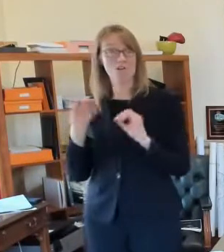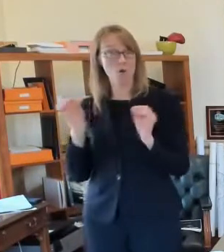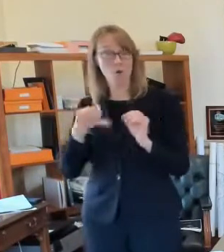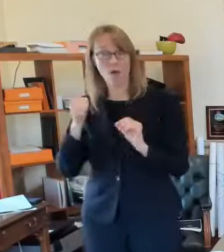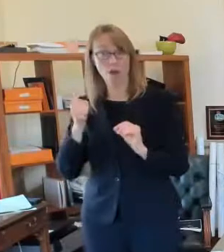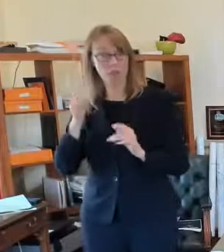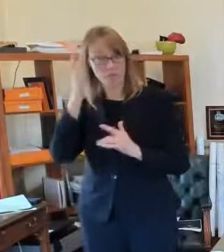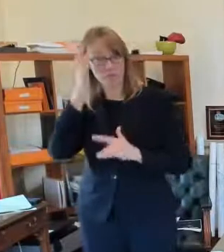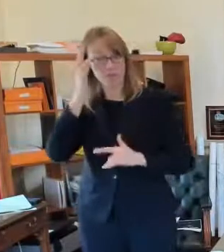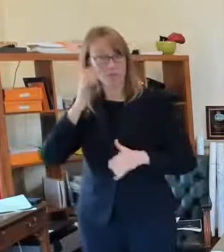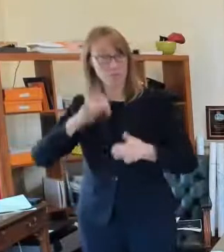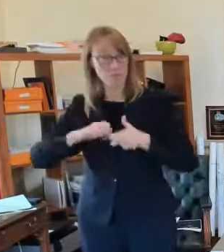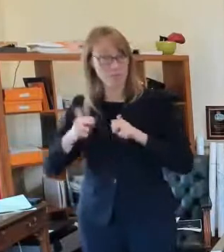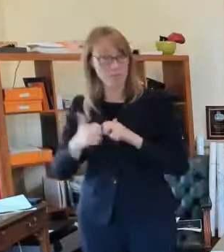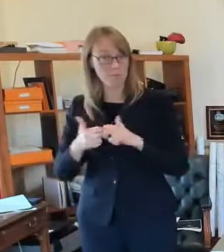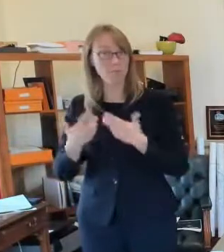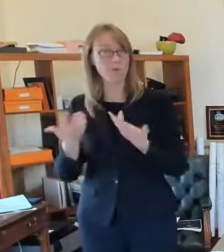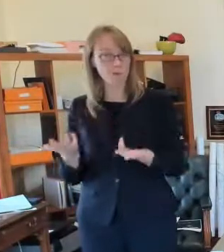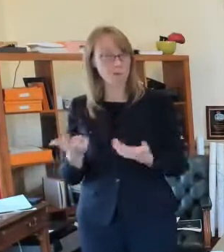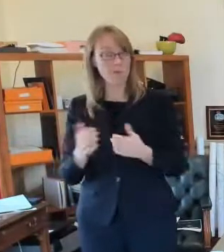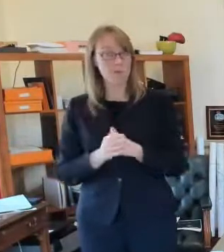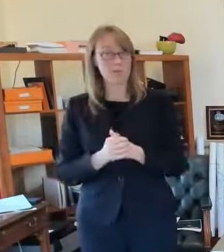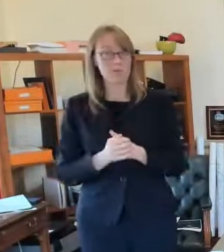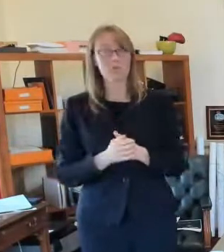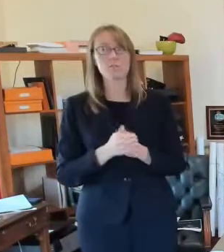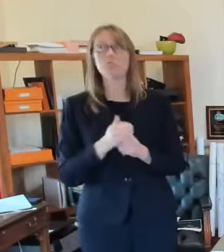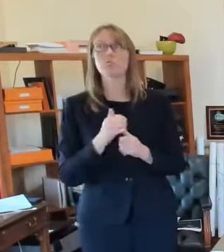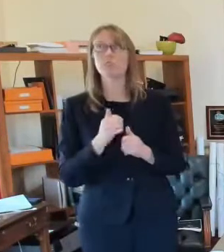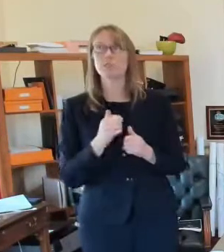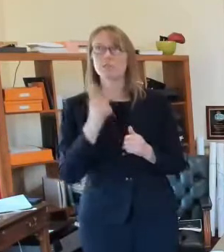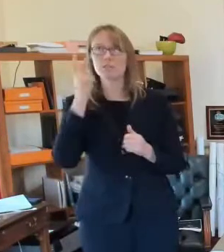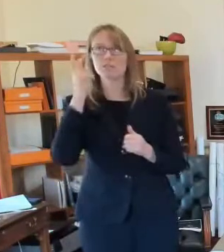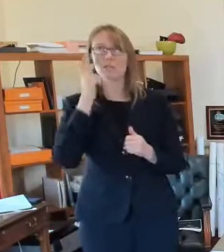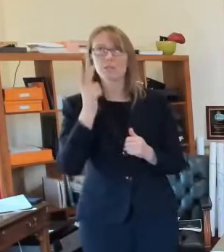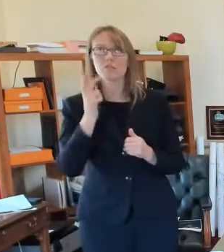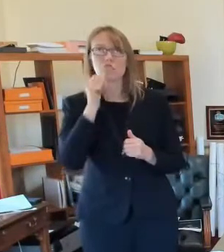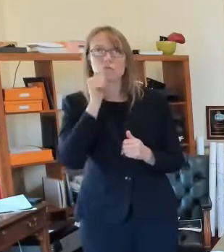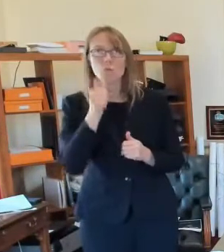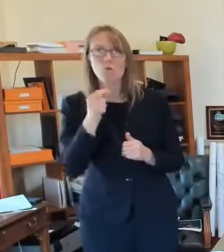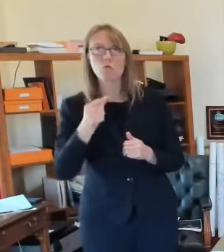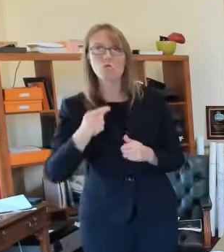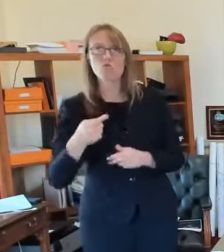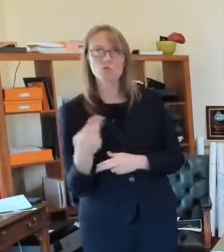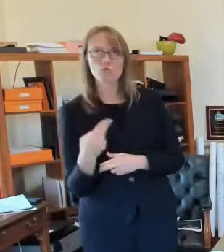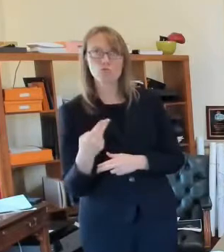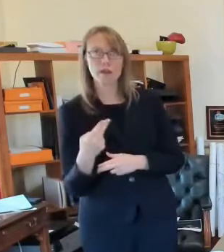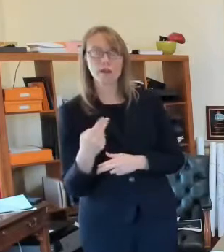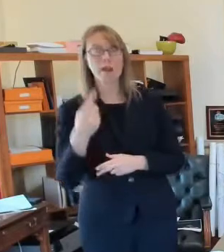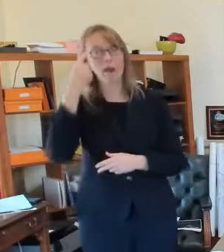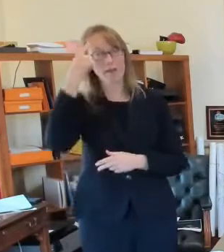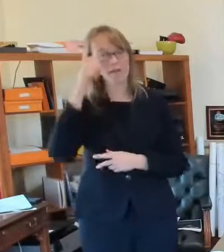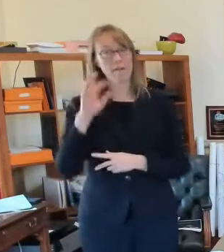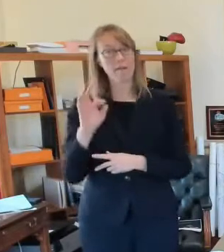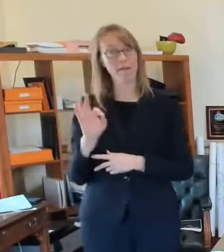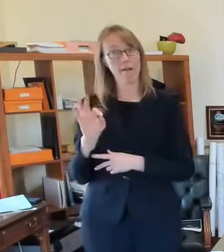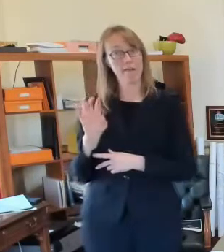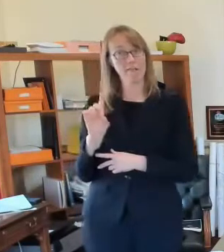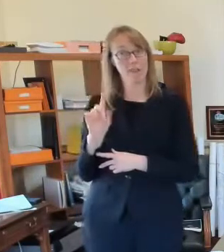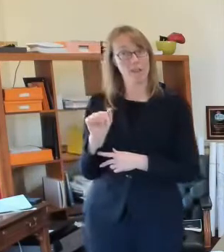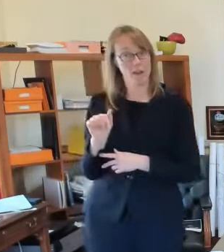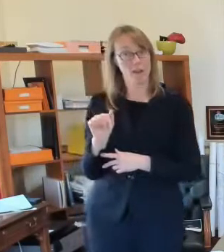tomorrow tomorrow's thursday and i believe the fda is going to consider